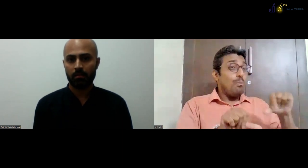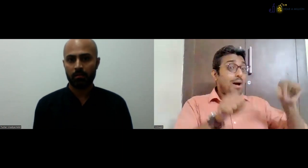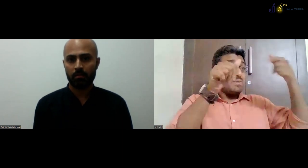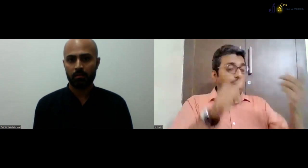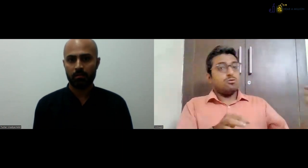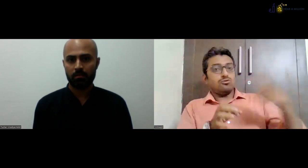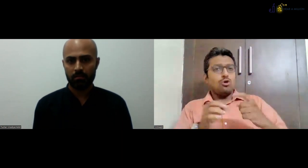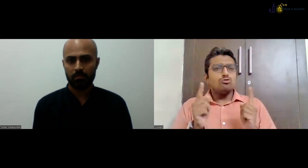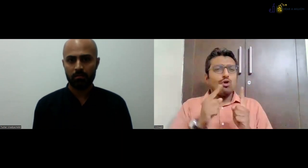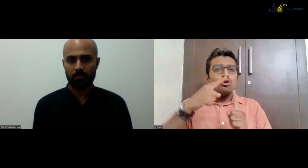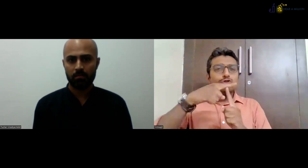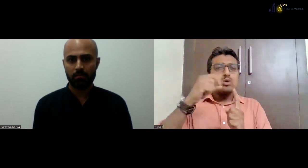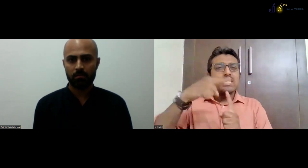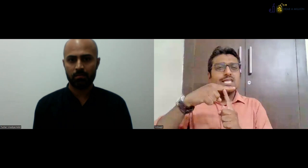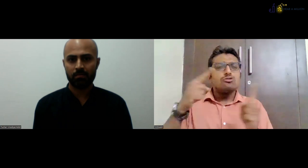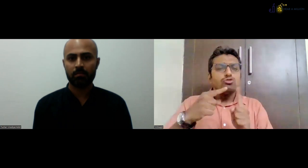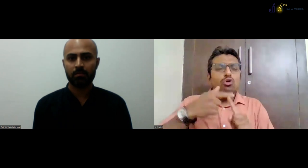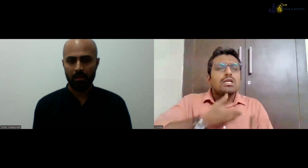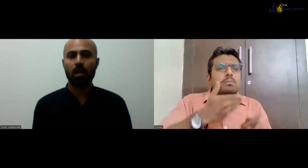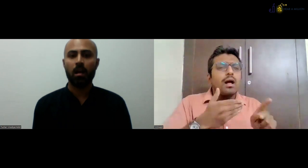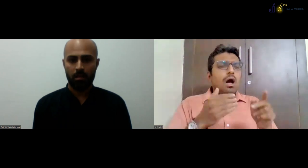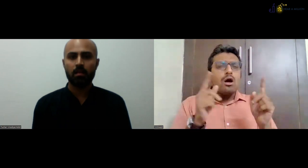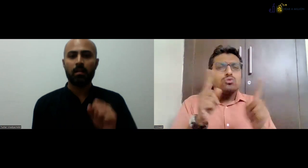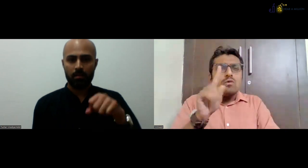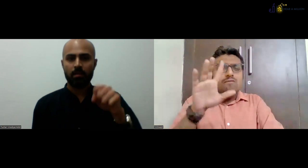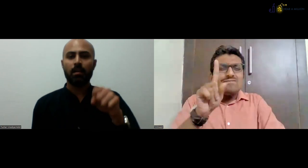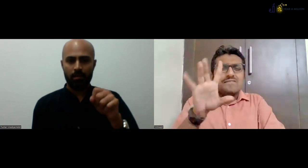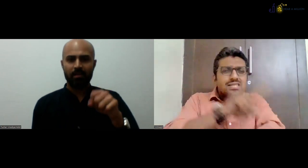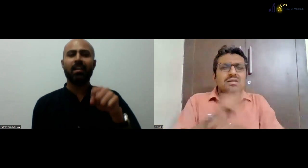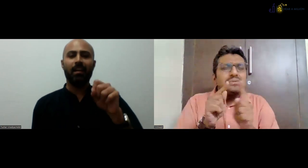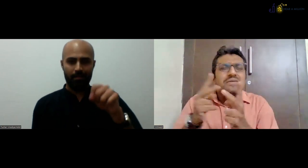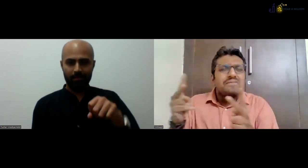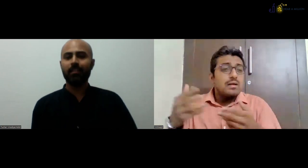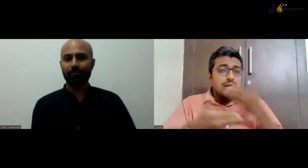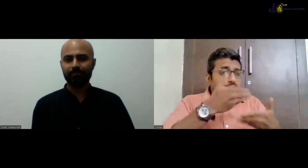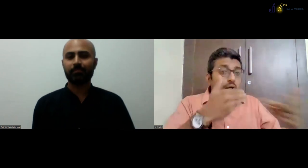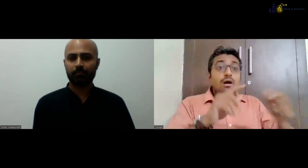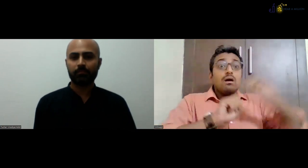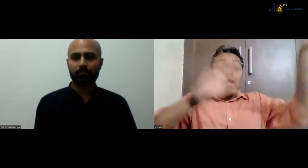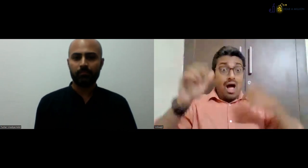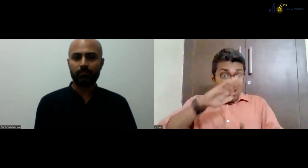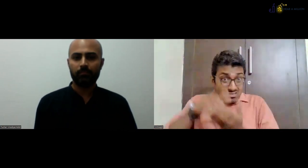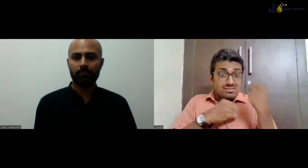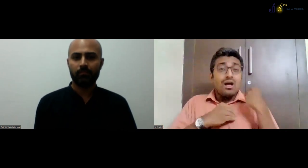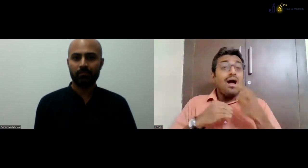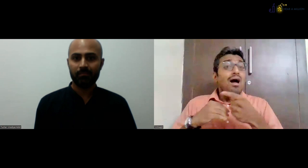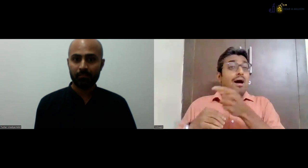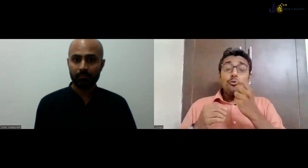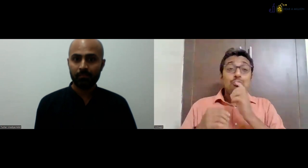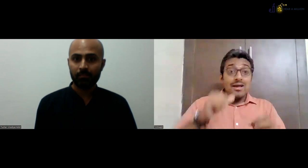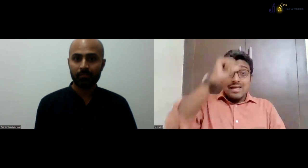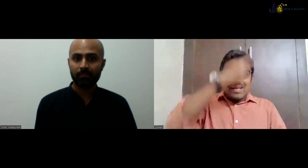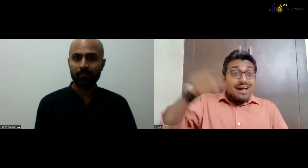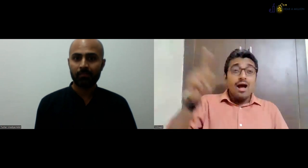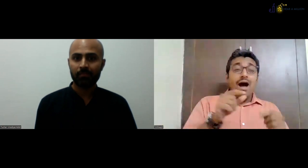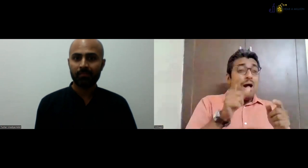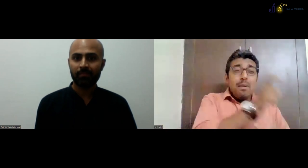know, after DTISL, when people who have done, we can have a short training that you agree for the people. So that